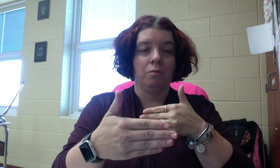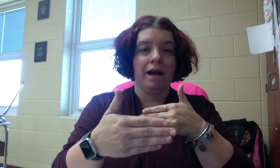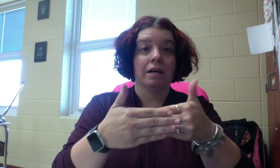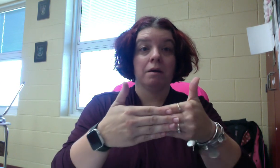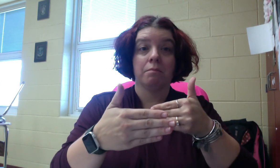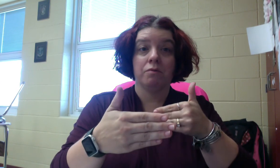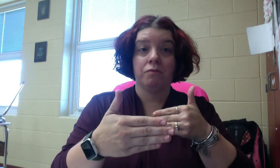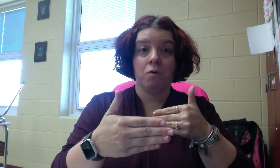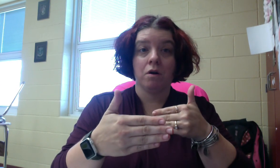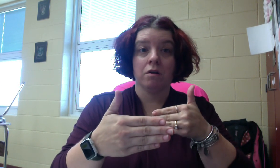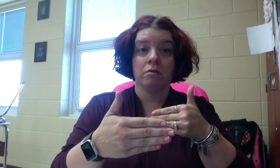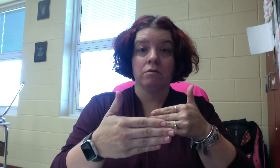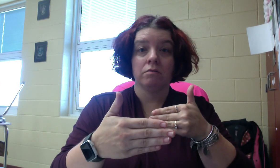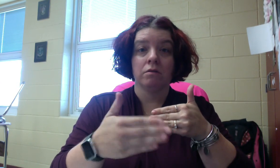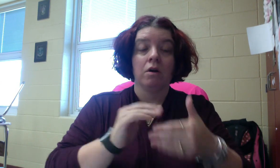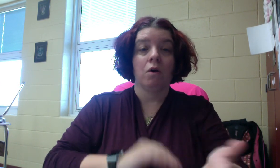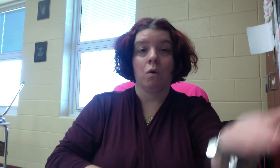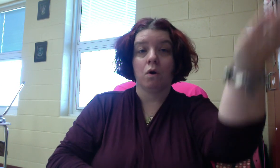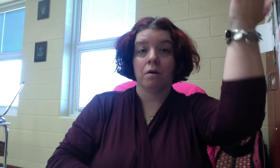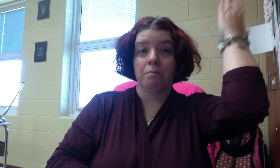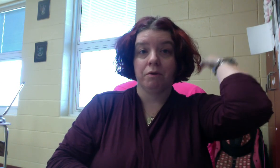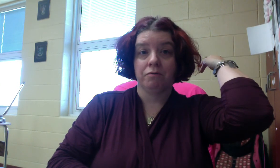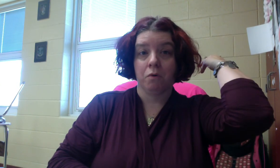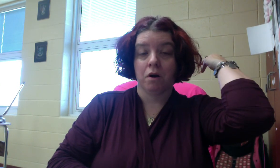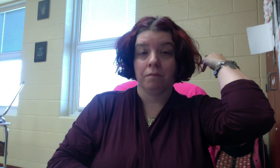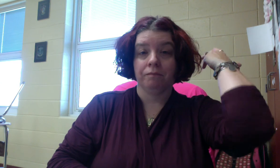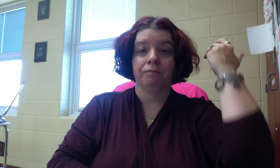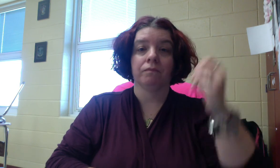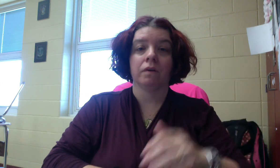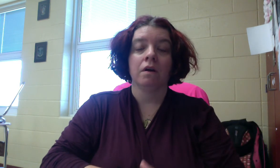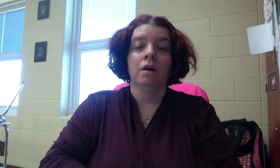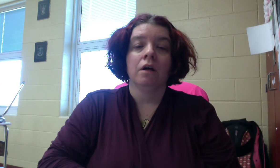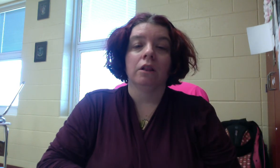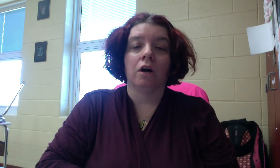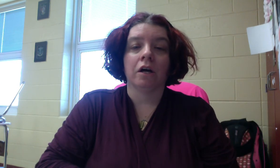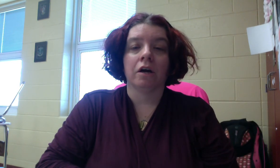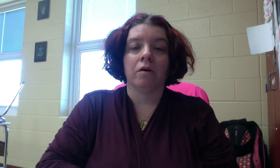back. Before or before. Long ago.